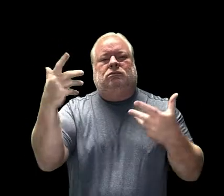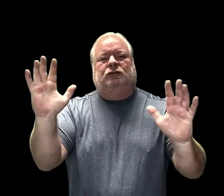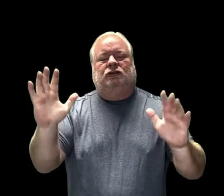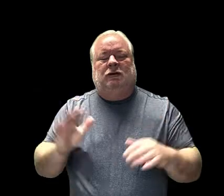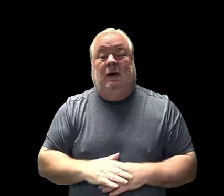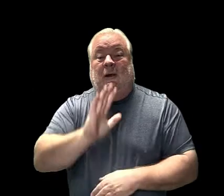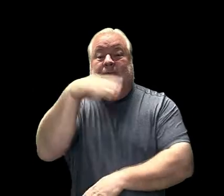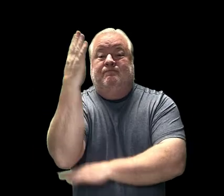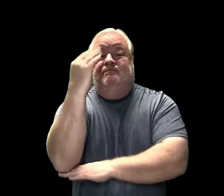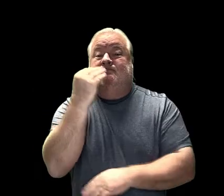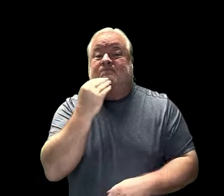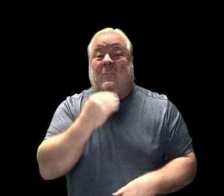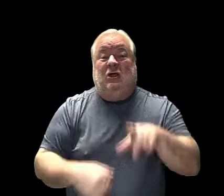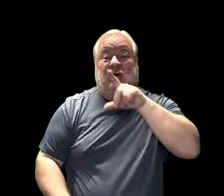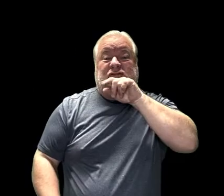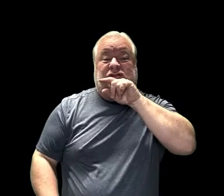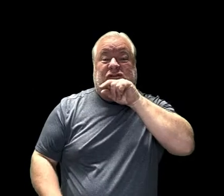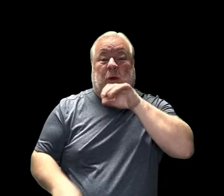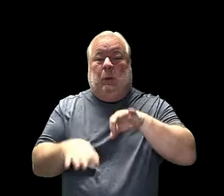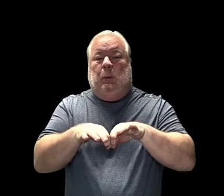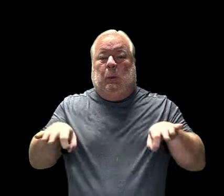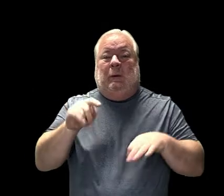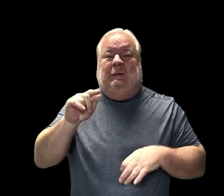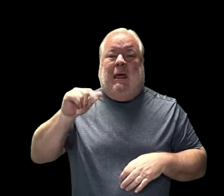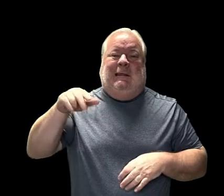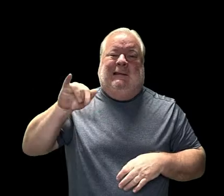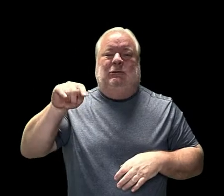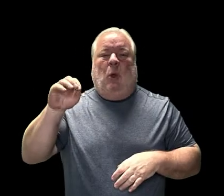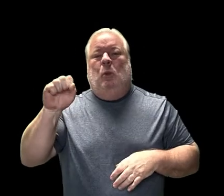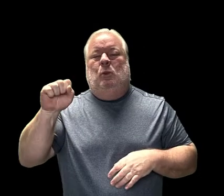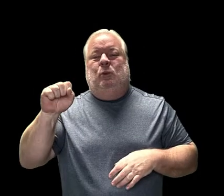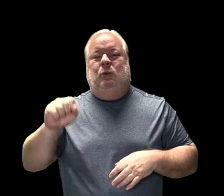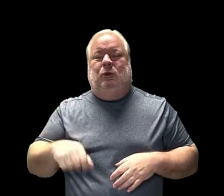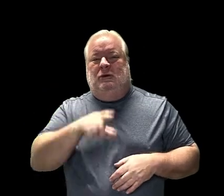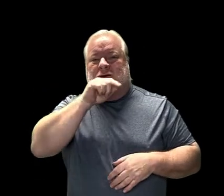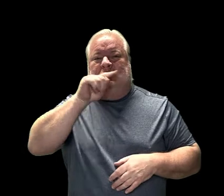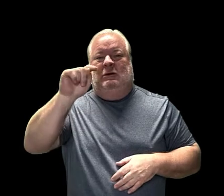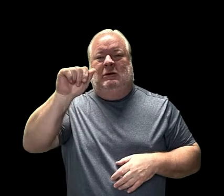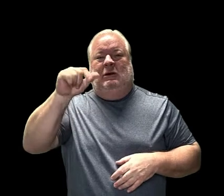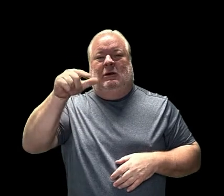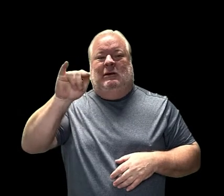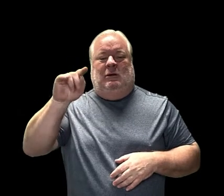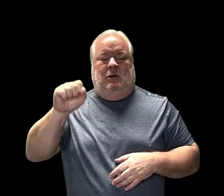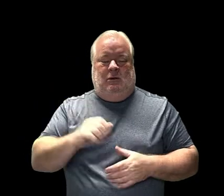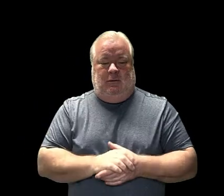All right, for lunch, we have chicken takitos, chicken takitos.